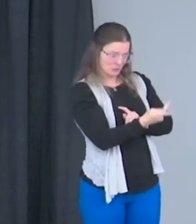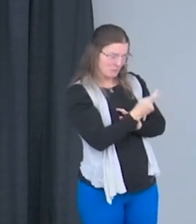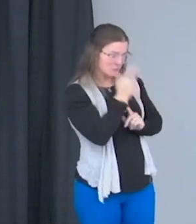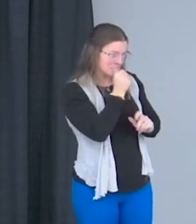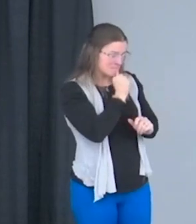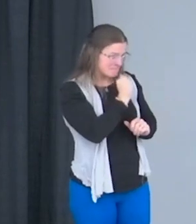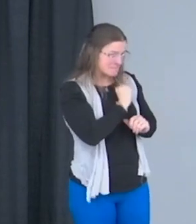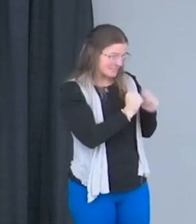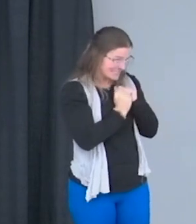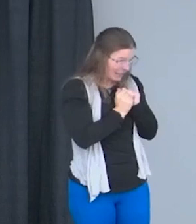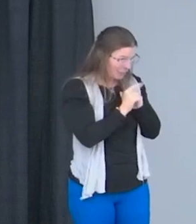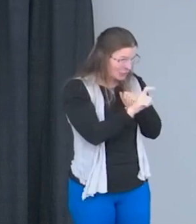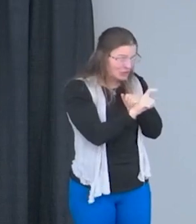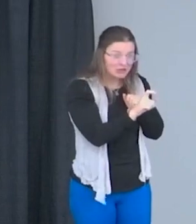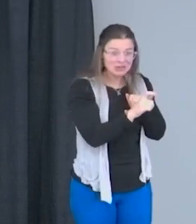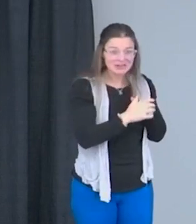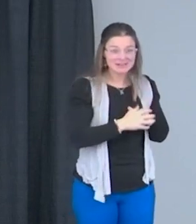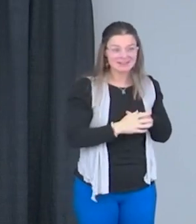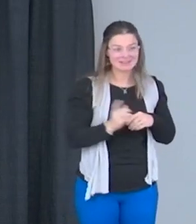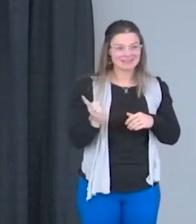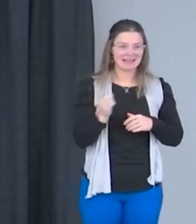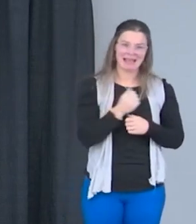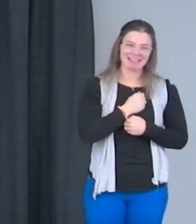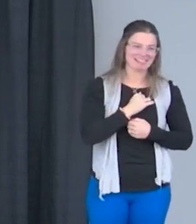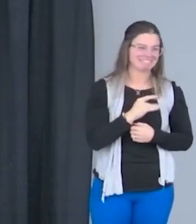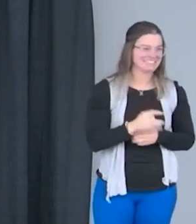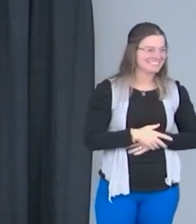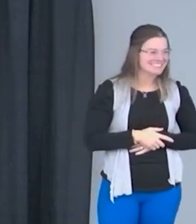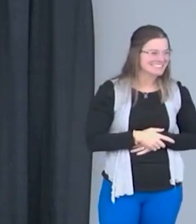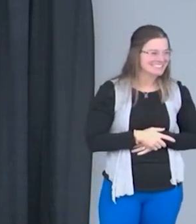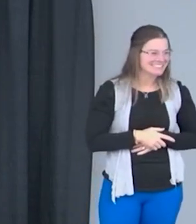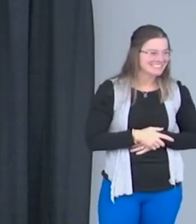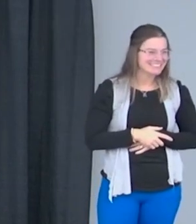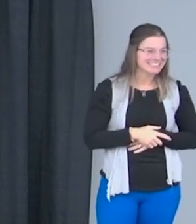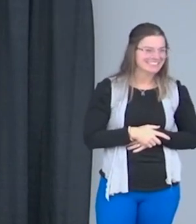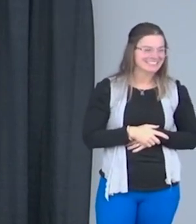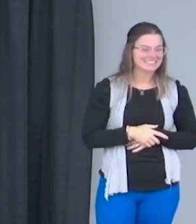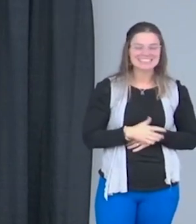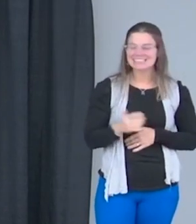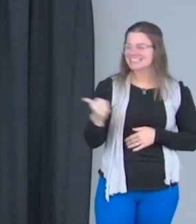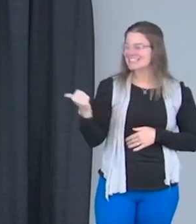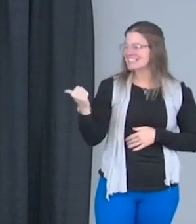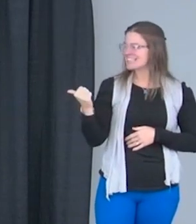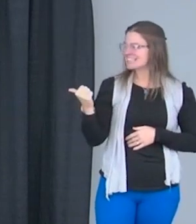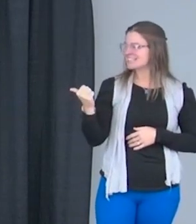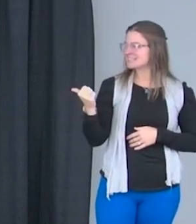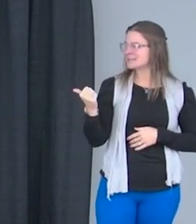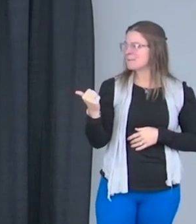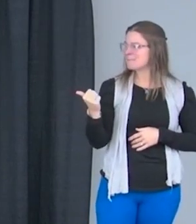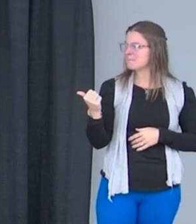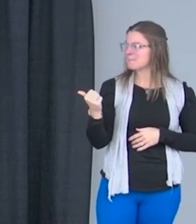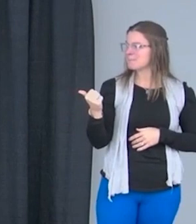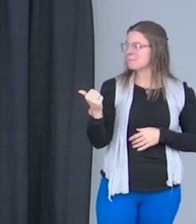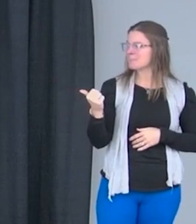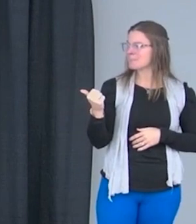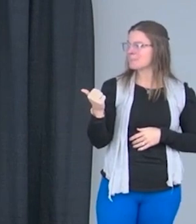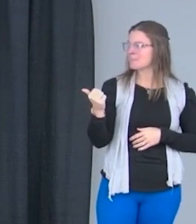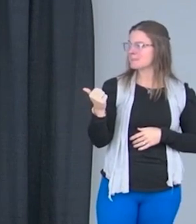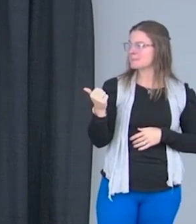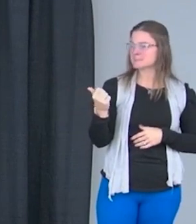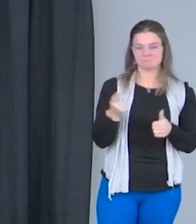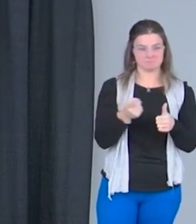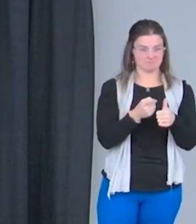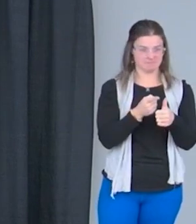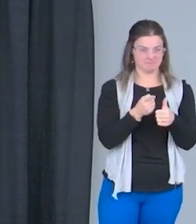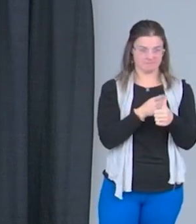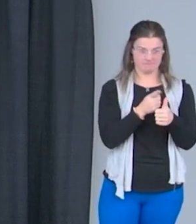together, been through together? I love that. My first year of my journey of, like, getting into,